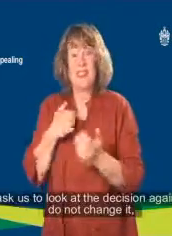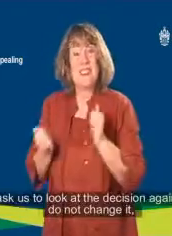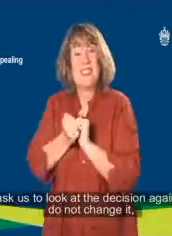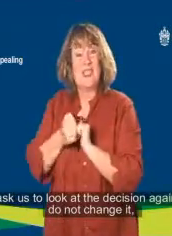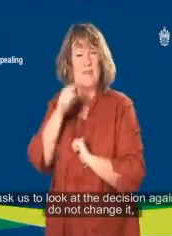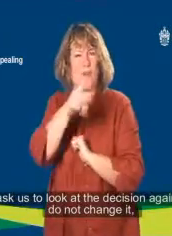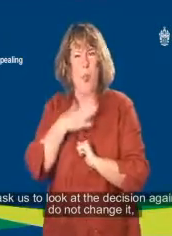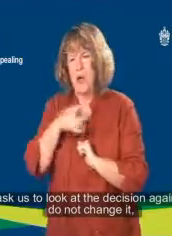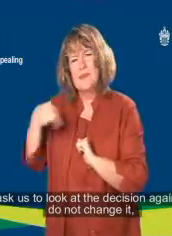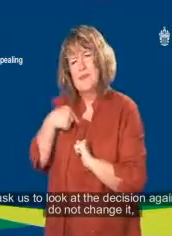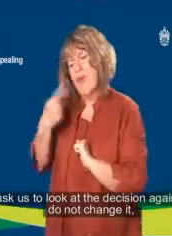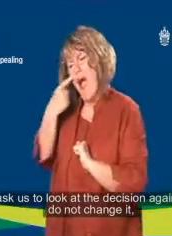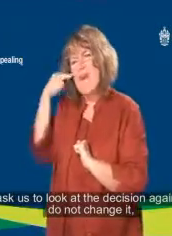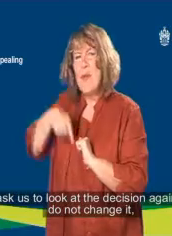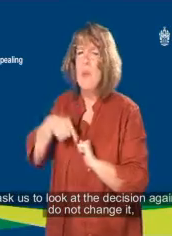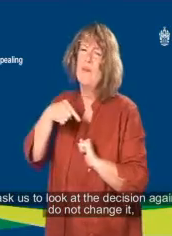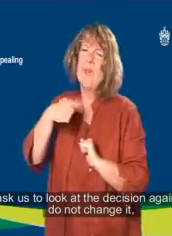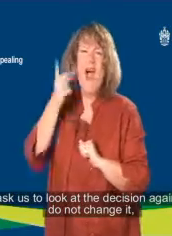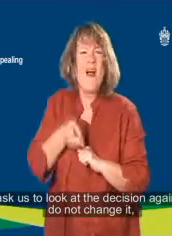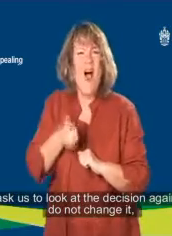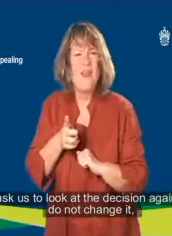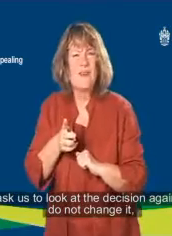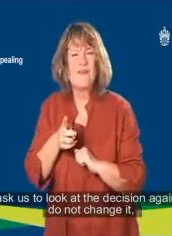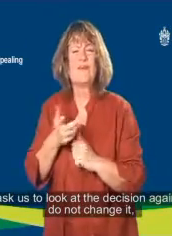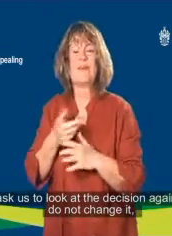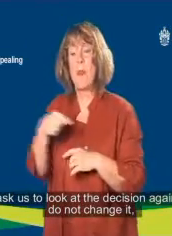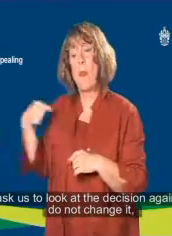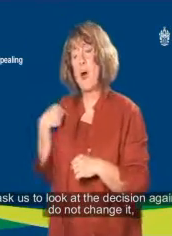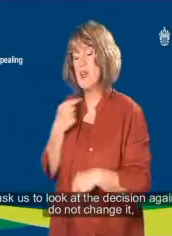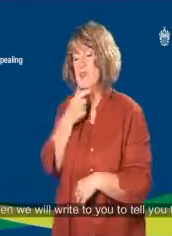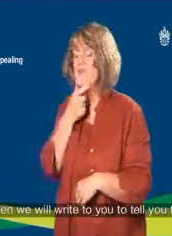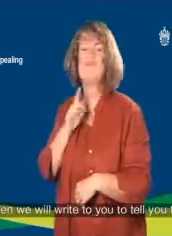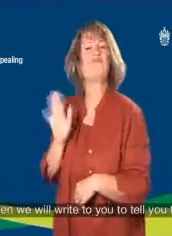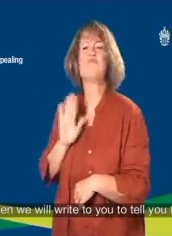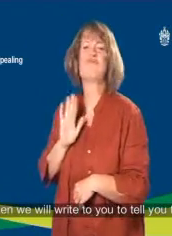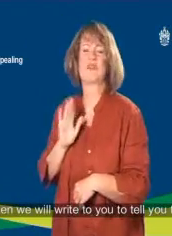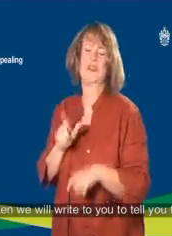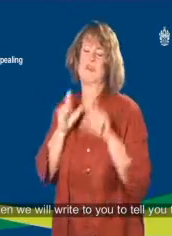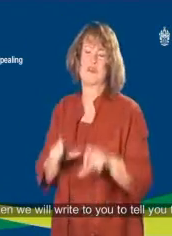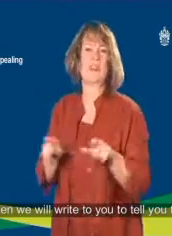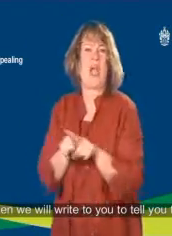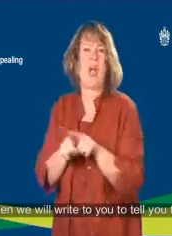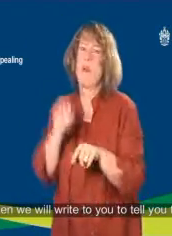If you ask us to look at the decision again and we do not change it then we will write to you to tell you this.